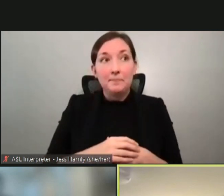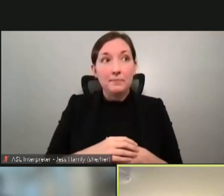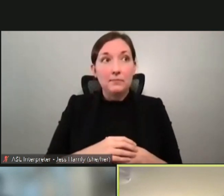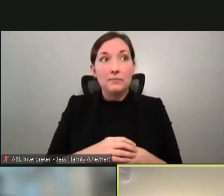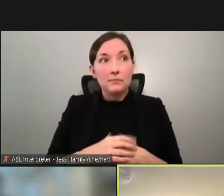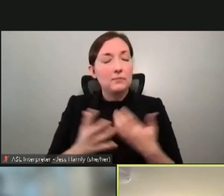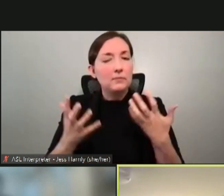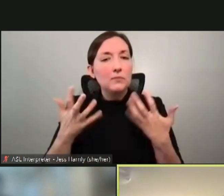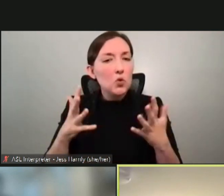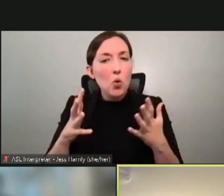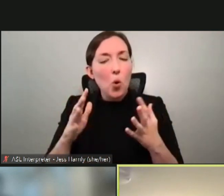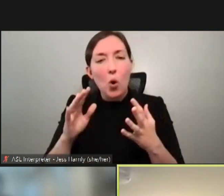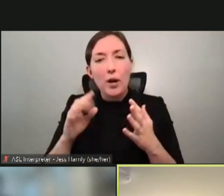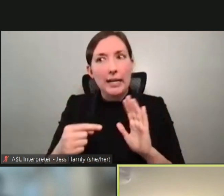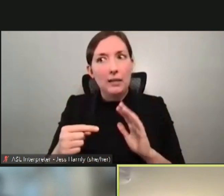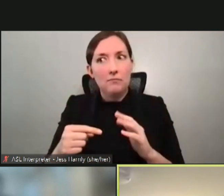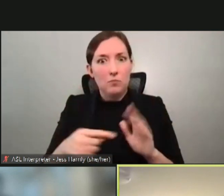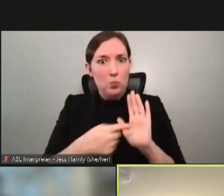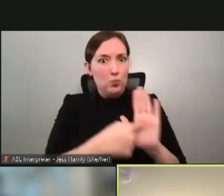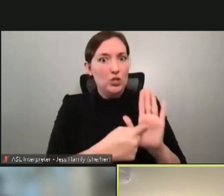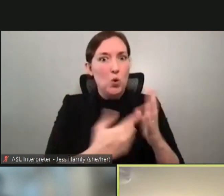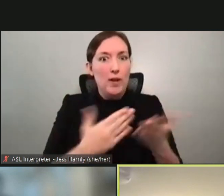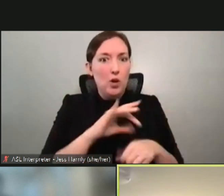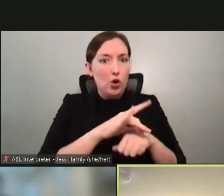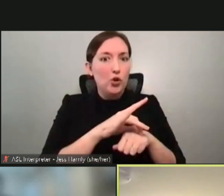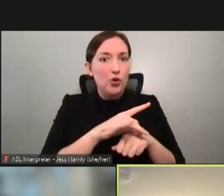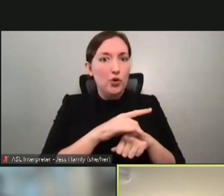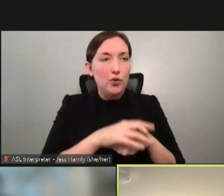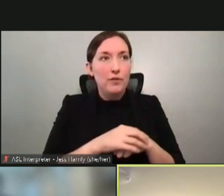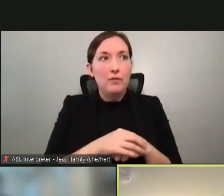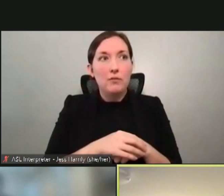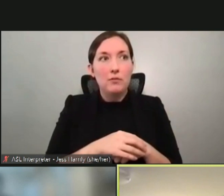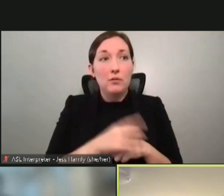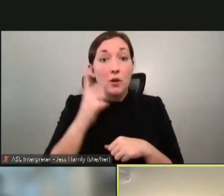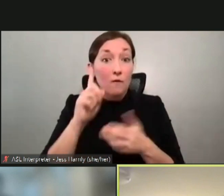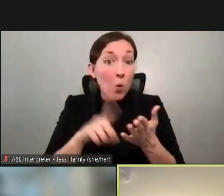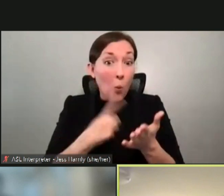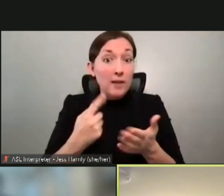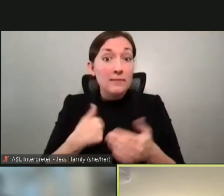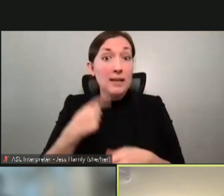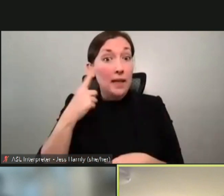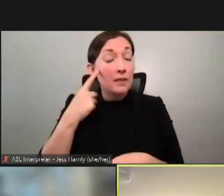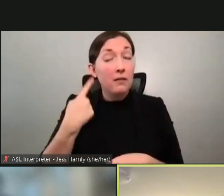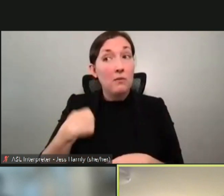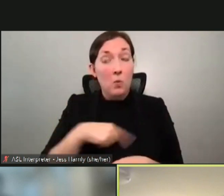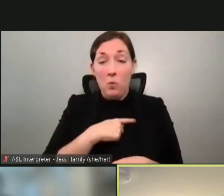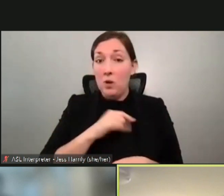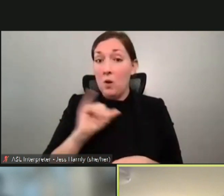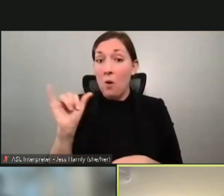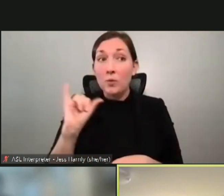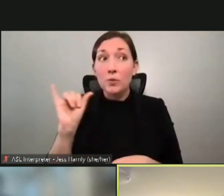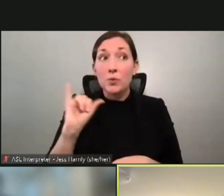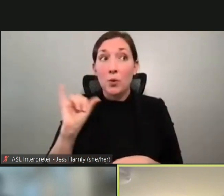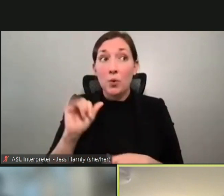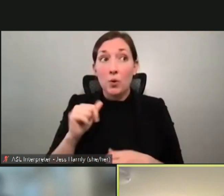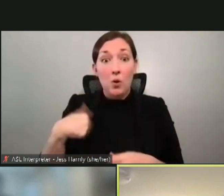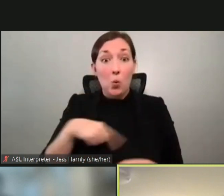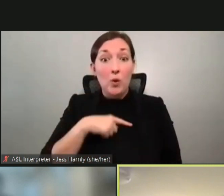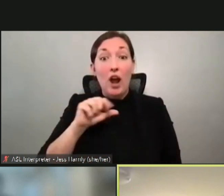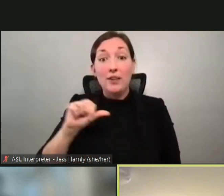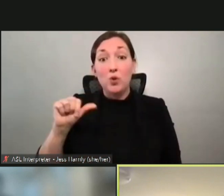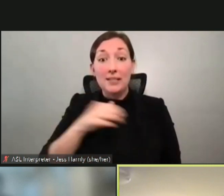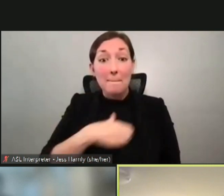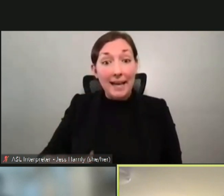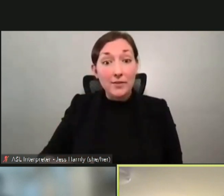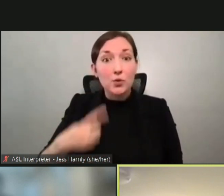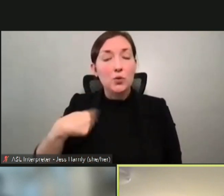reflects on earth for once. I think we are also, as being Astro Access ambassadors, we